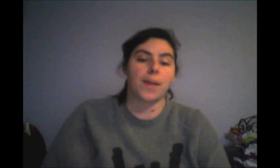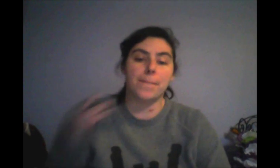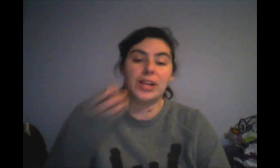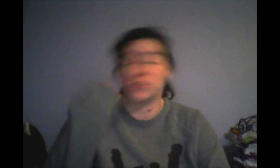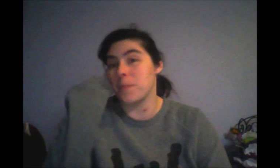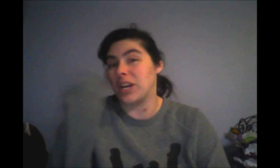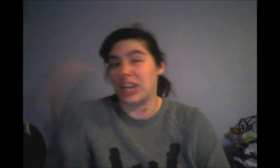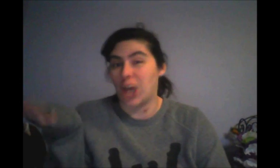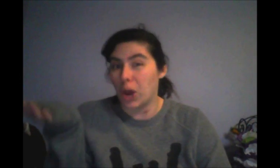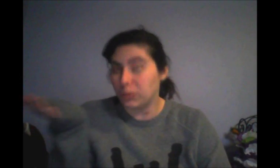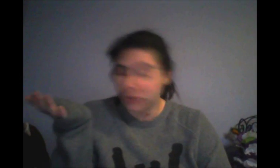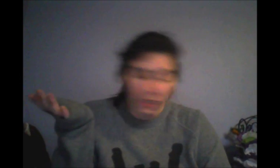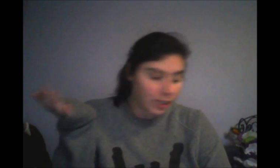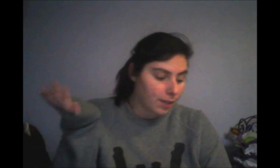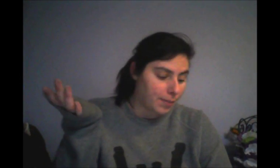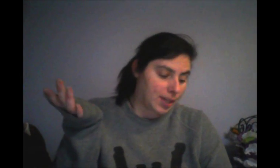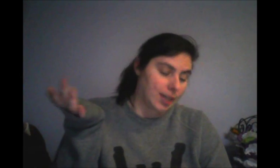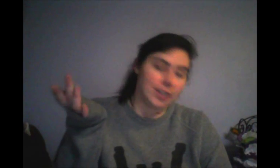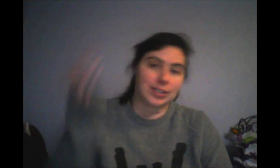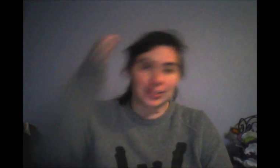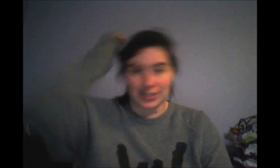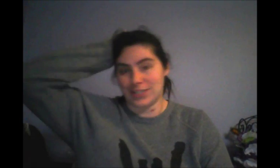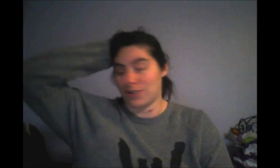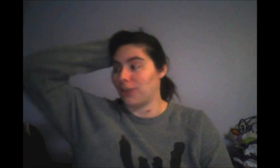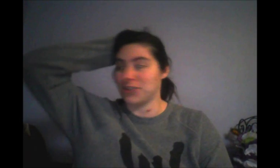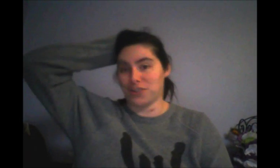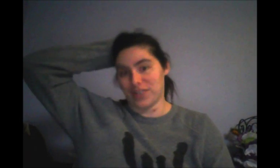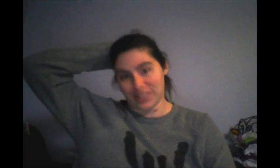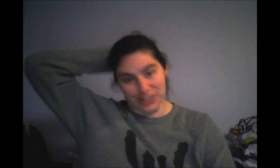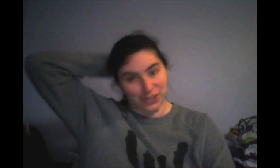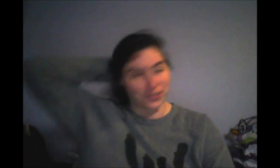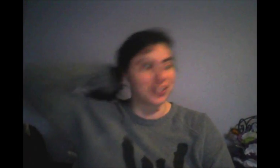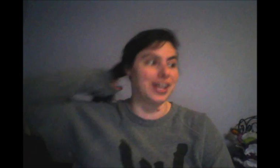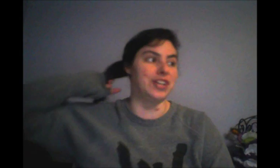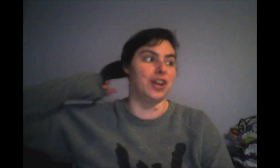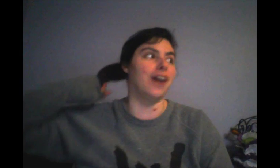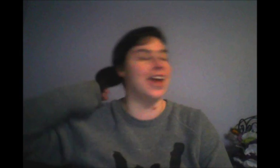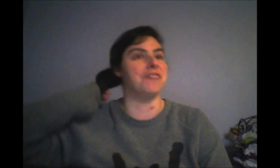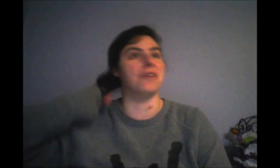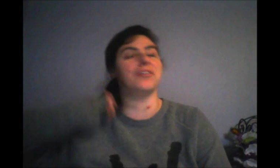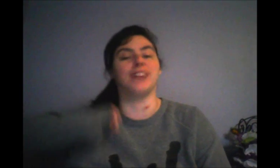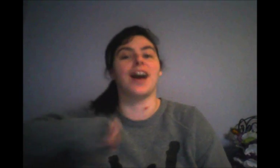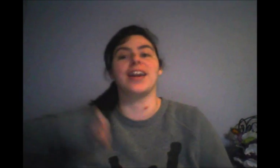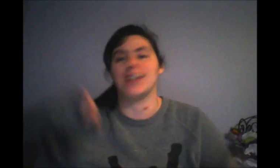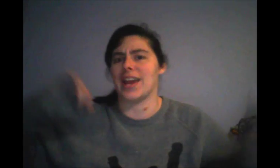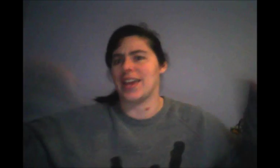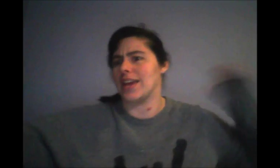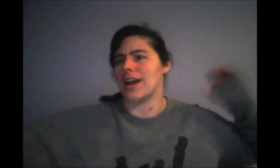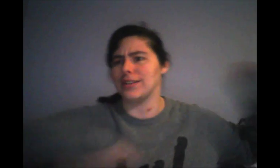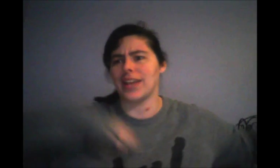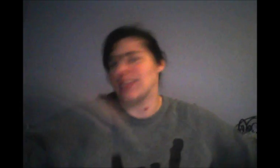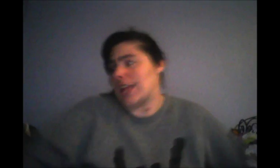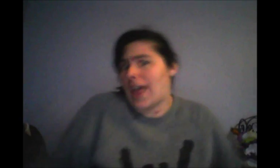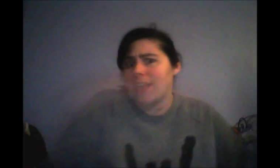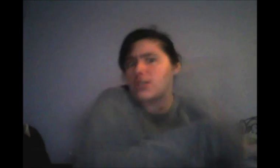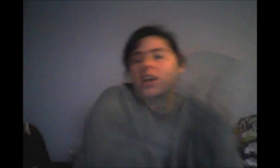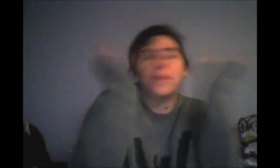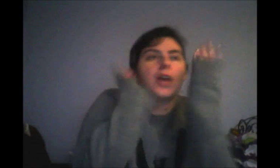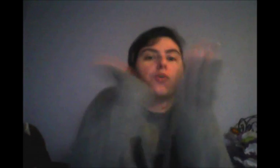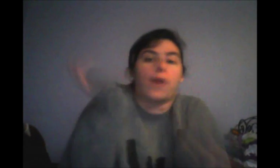bill, so I'm gonna go, because it's Tallest Trees in the Universe, and John, and Rebel 9, and I cannot, like that, that's gonna be a great